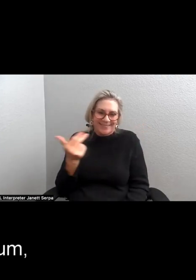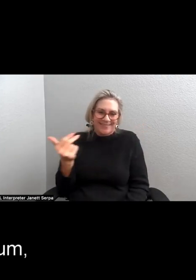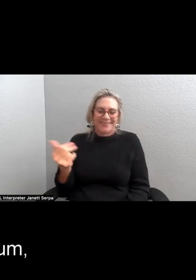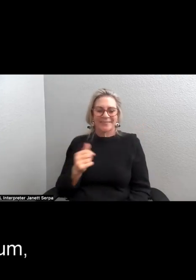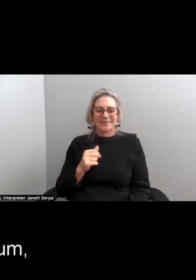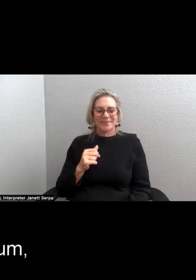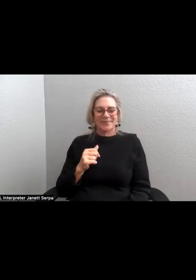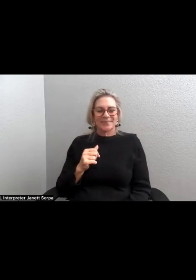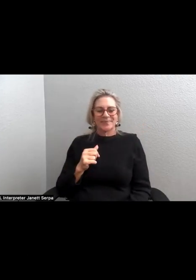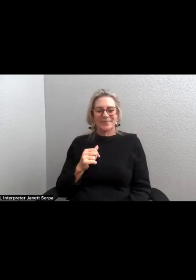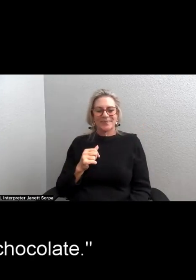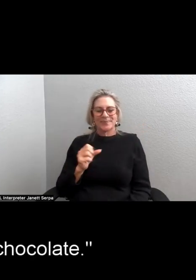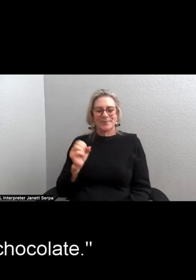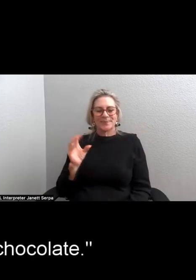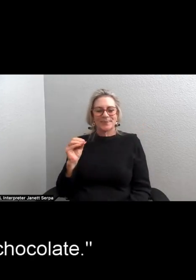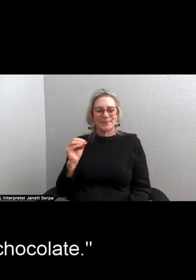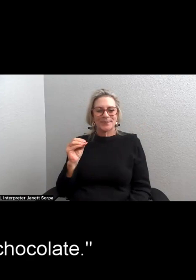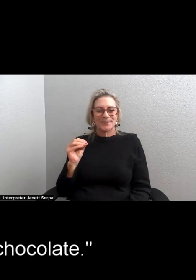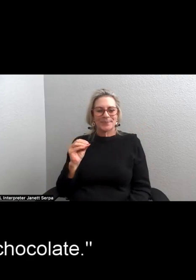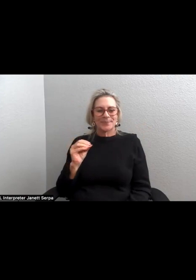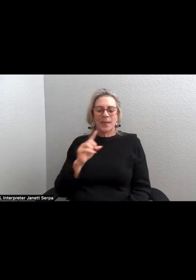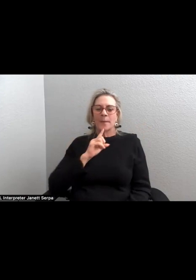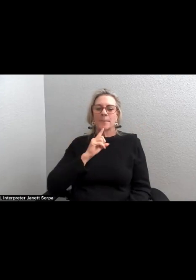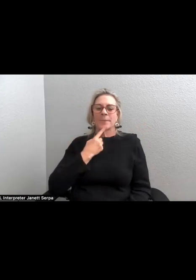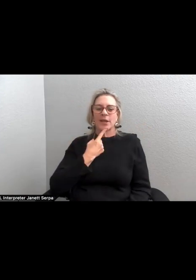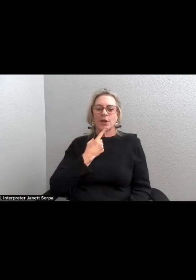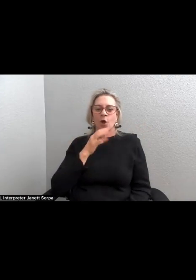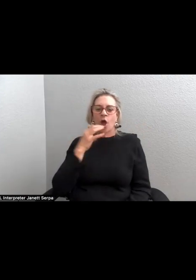So, bitter hot chocolate.